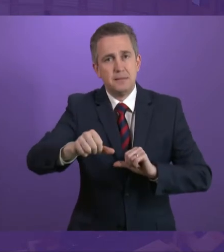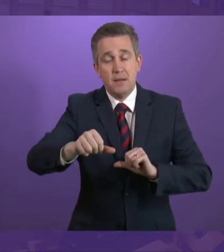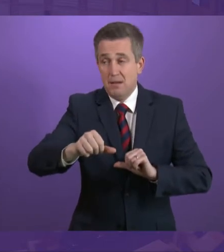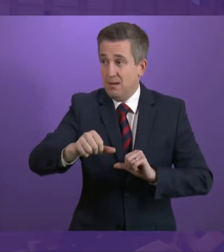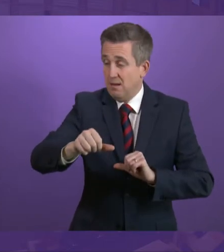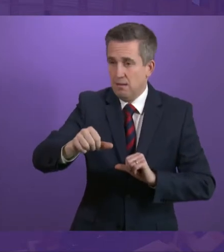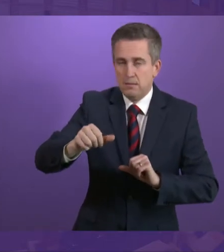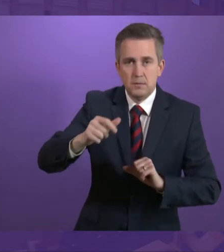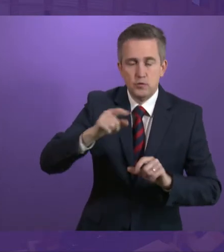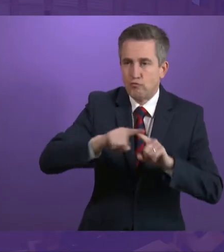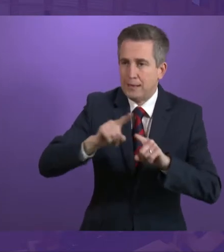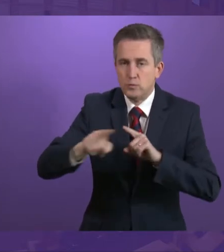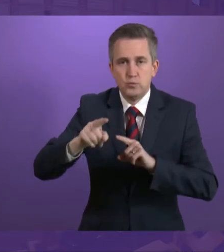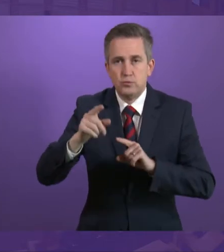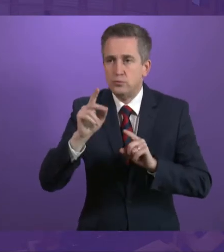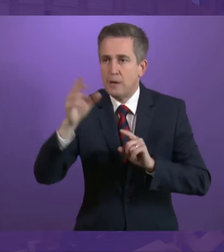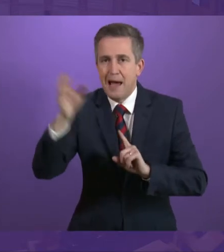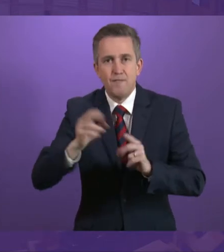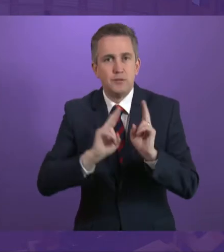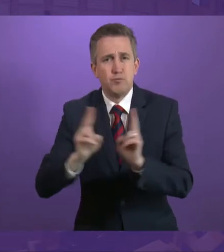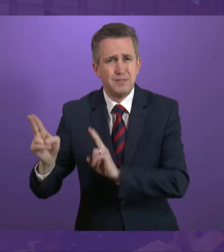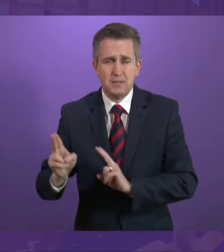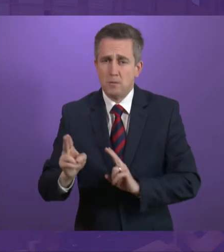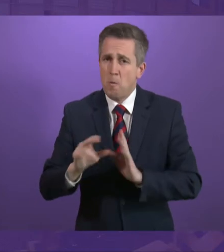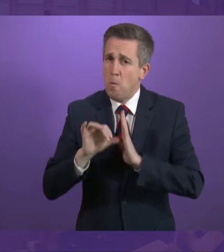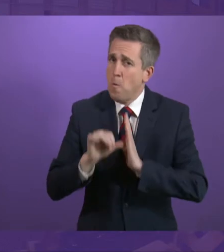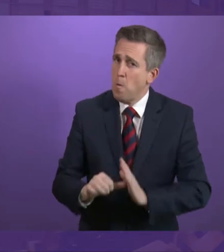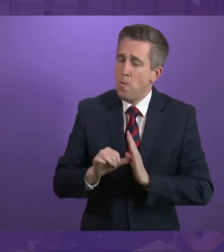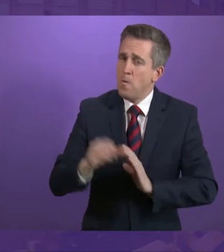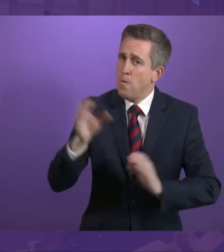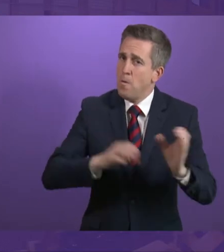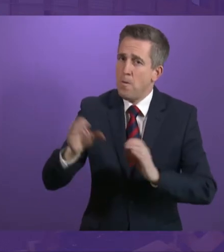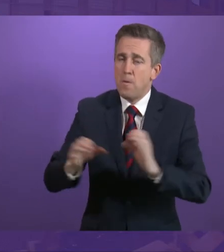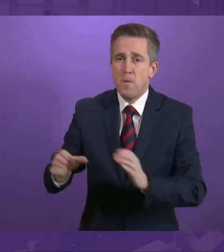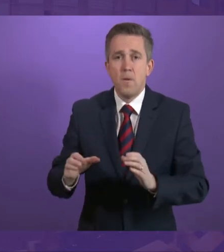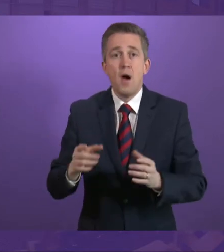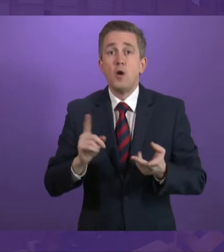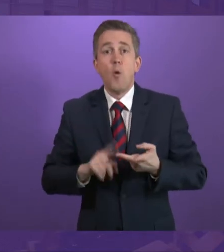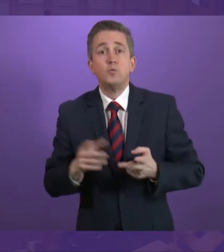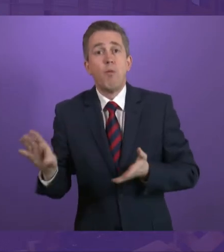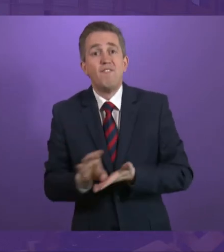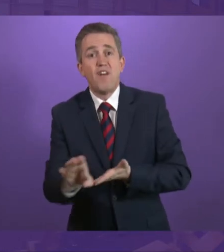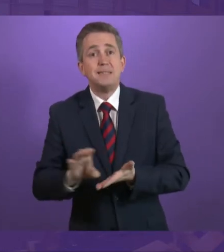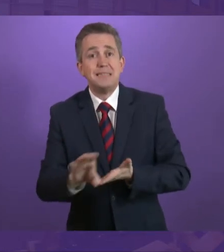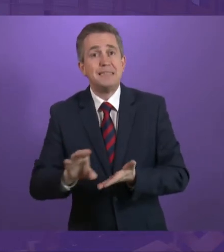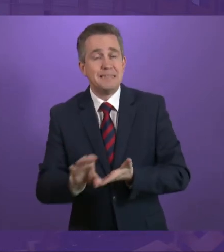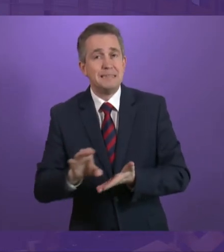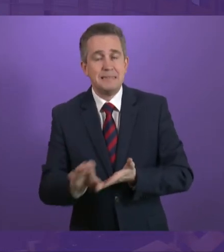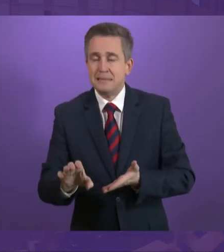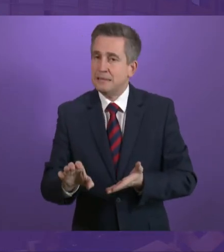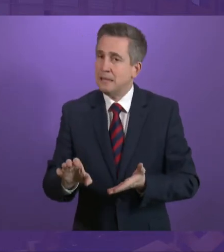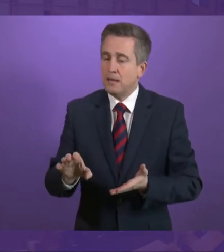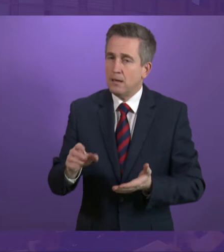again just how difficult it was to source interpreters, secure the funding, along with the